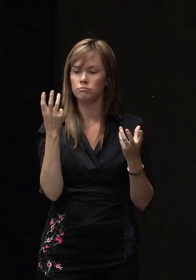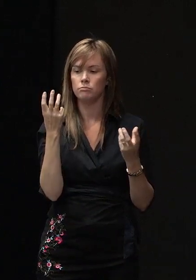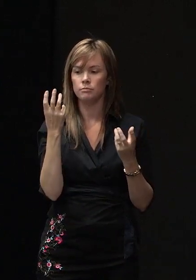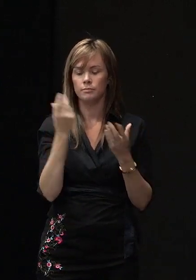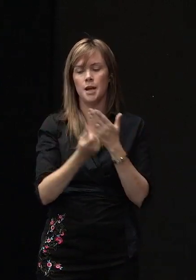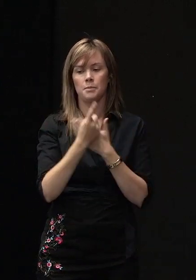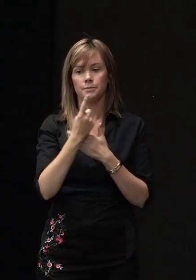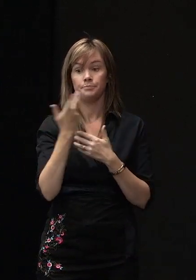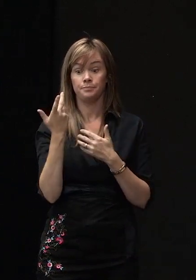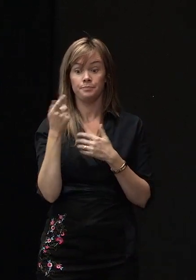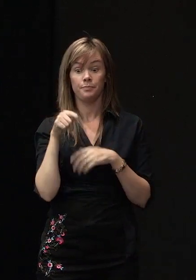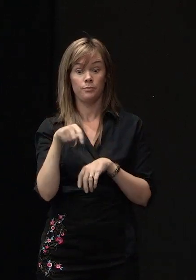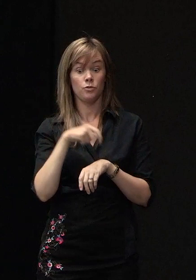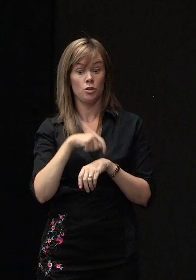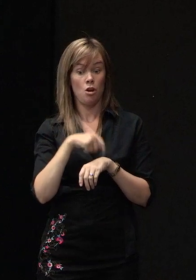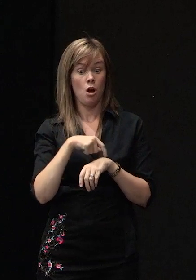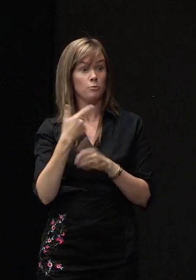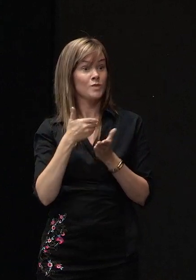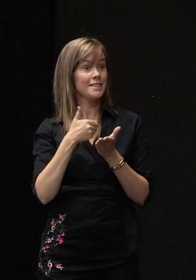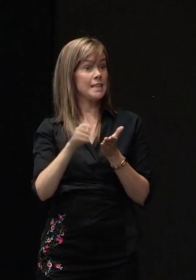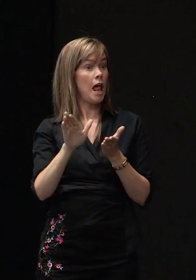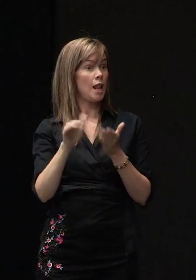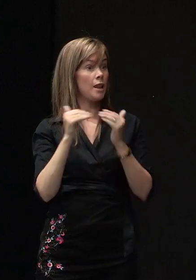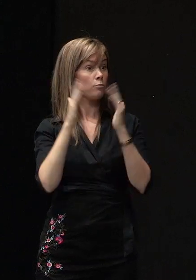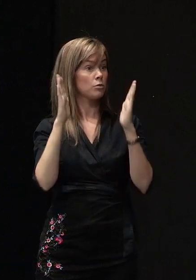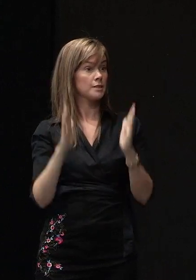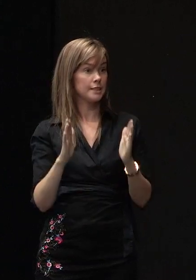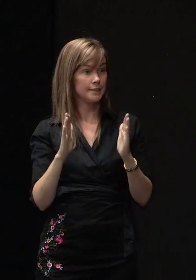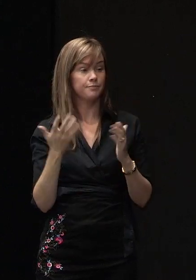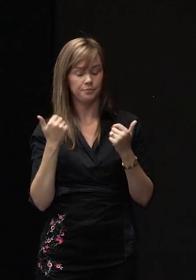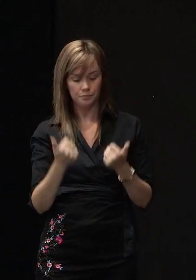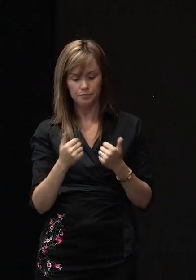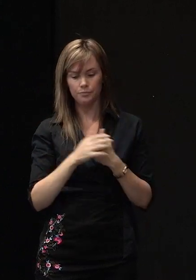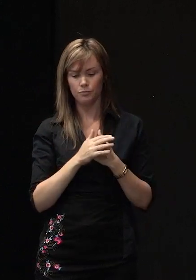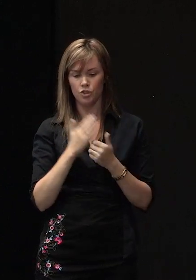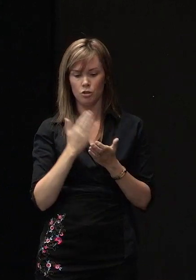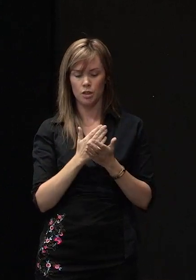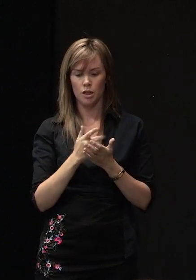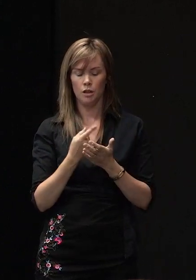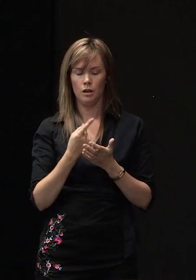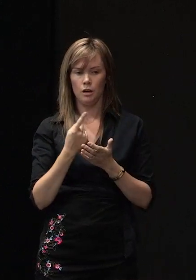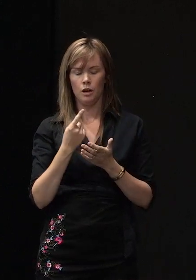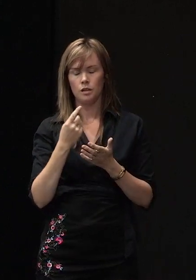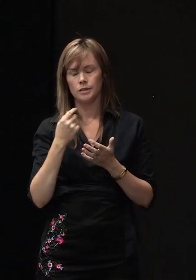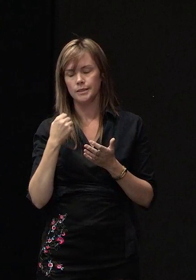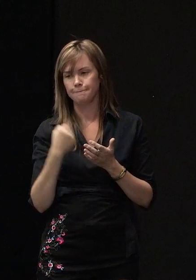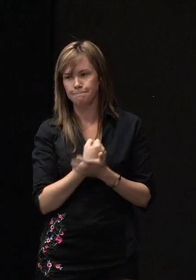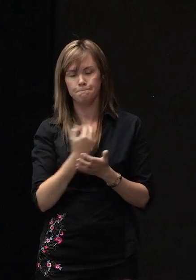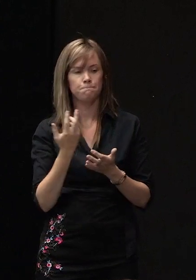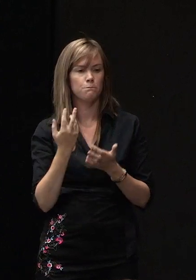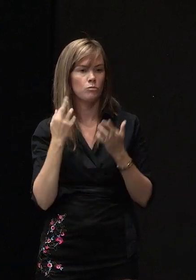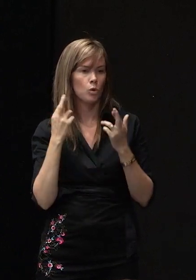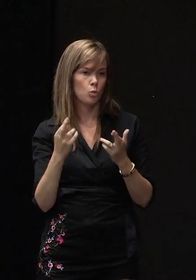they come to selling their property, they really regret the fact that they haven't